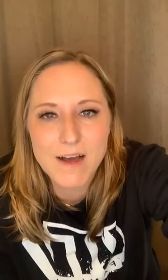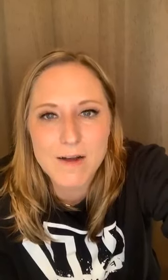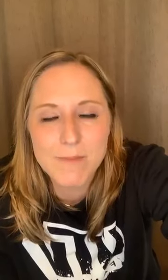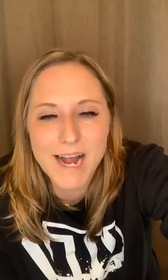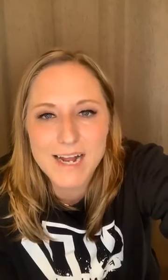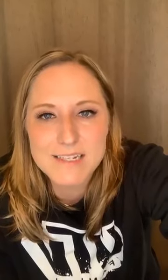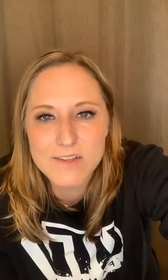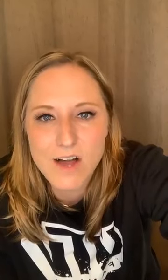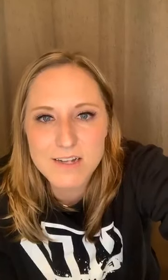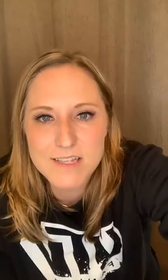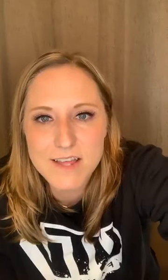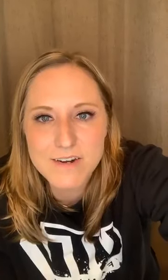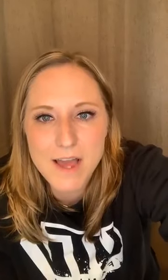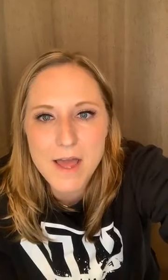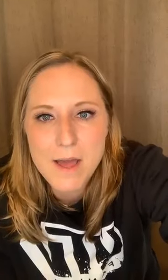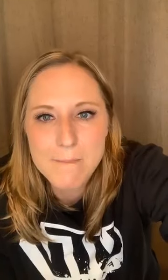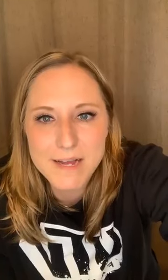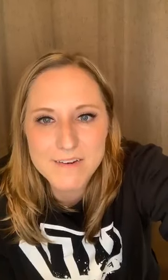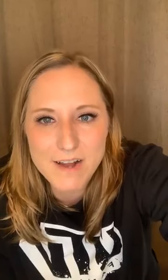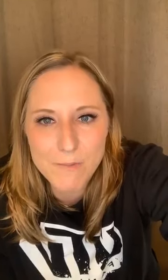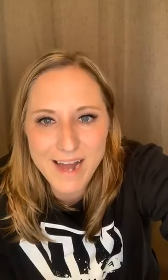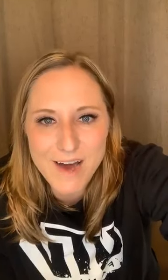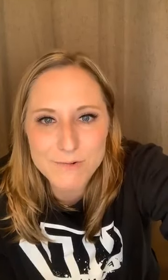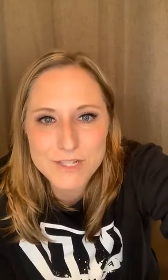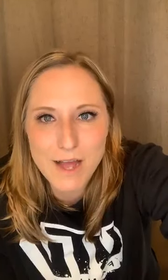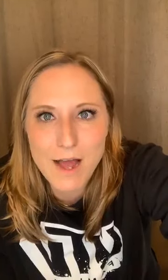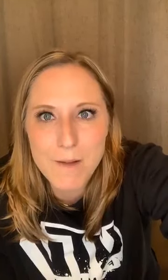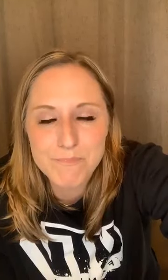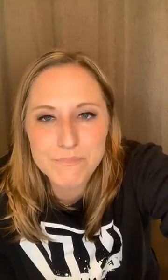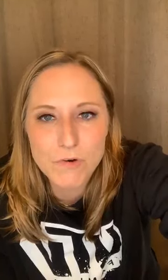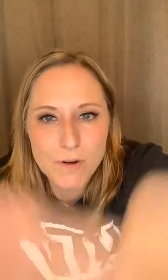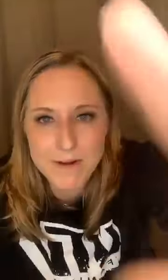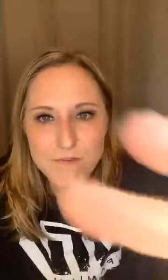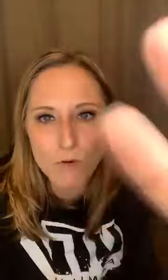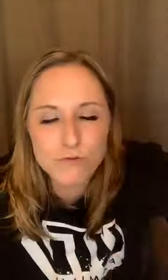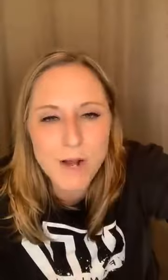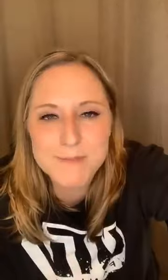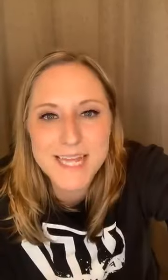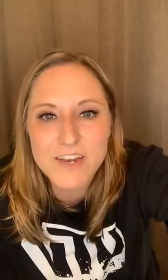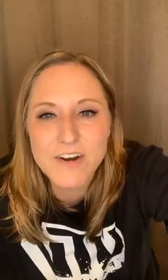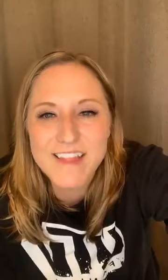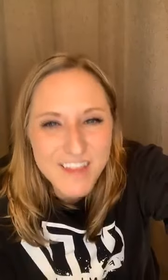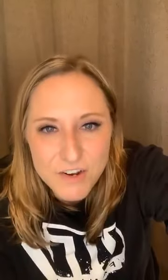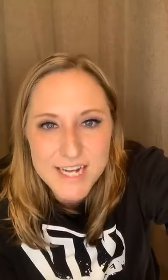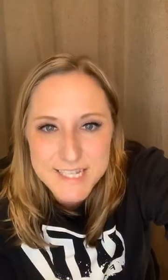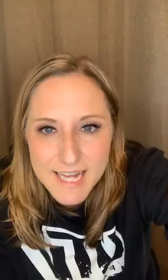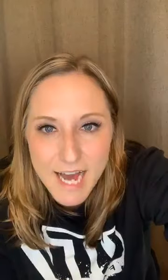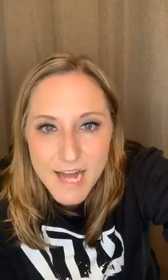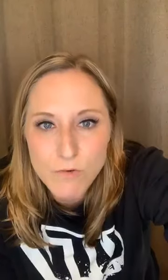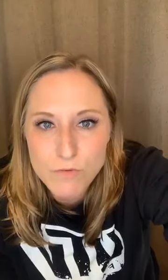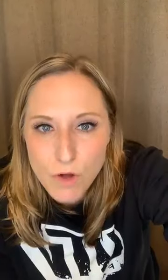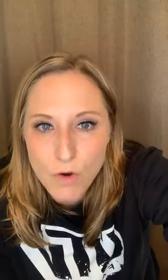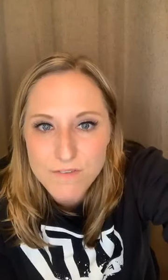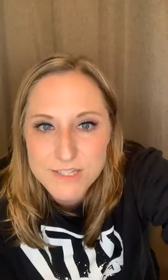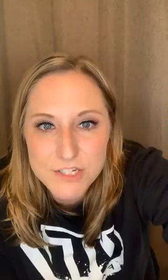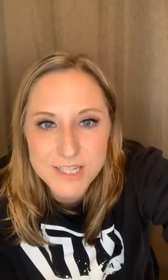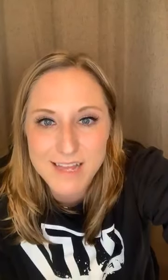I had to log on to the internet. My internet went out or my phone drops the internet like crazy. Like I don't know if it's just like